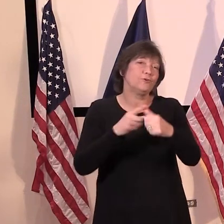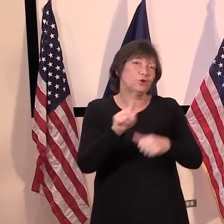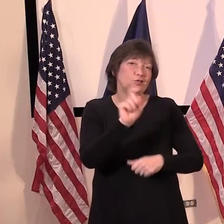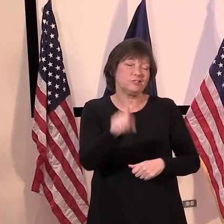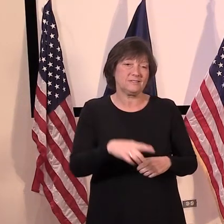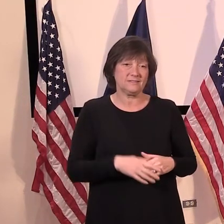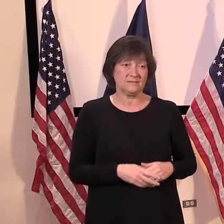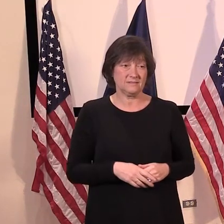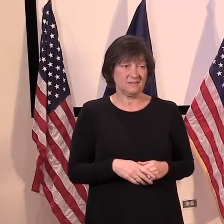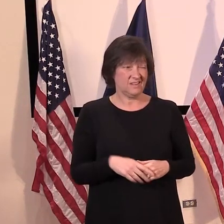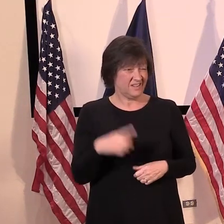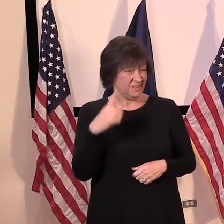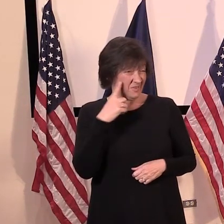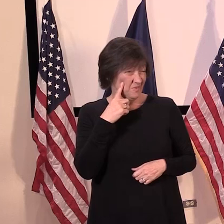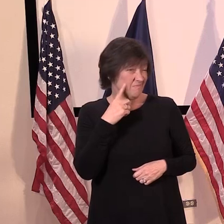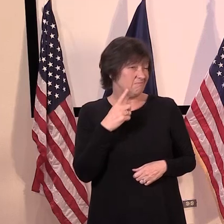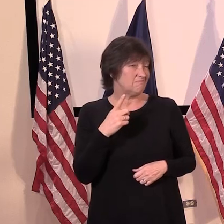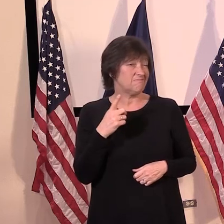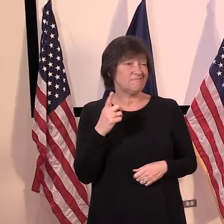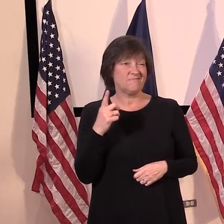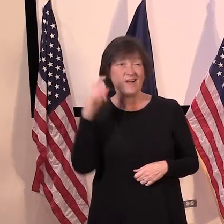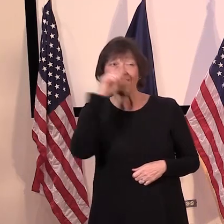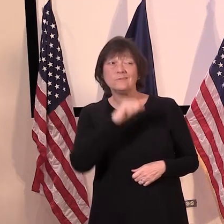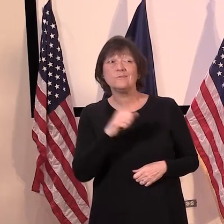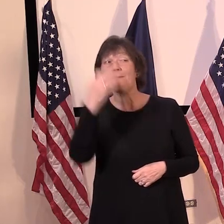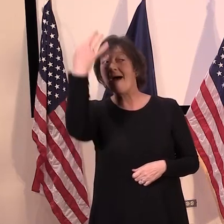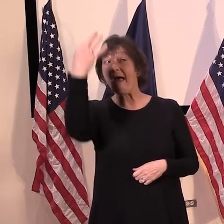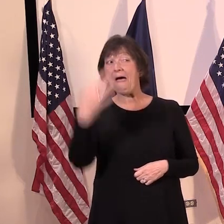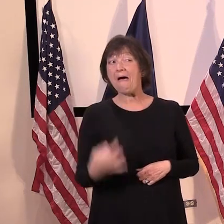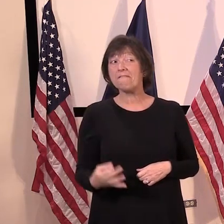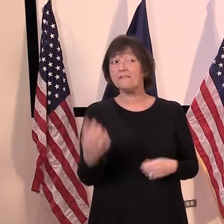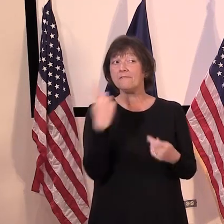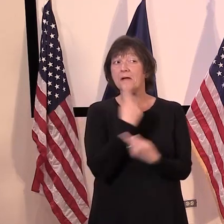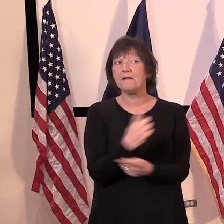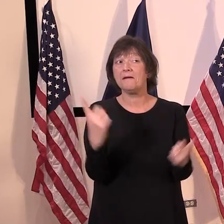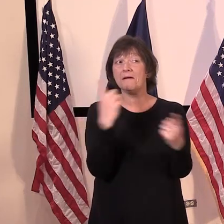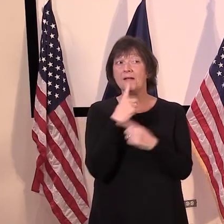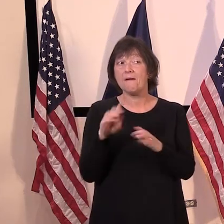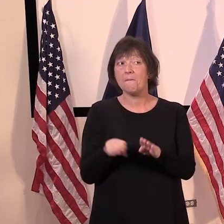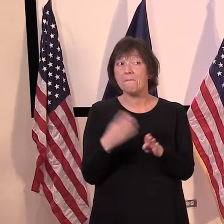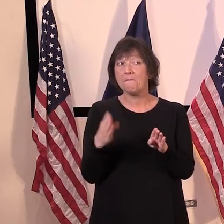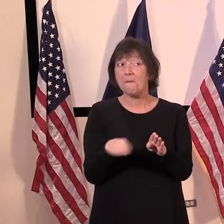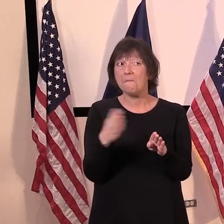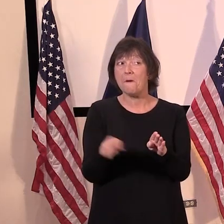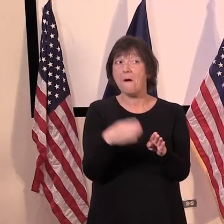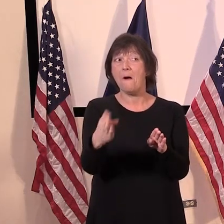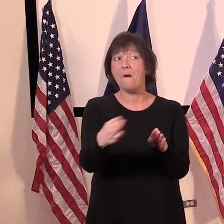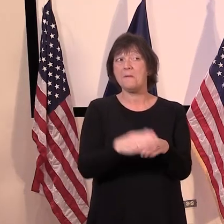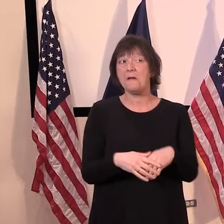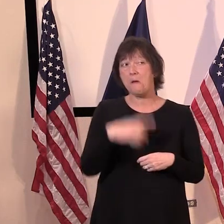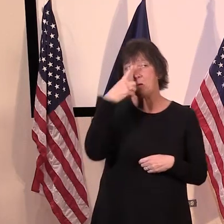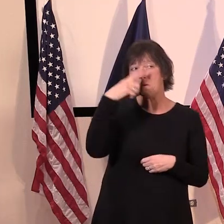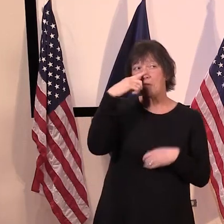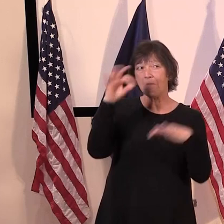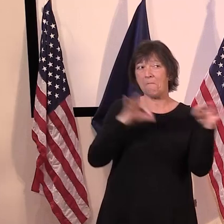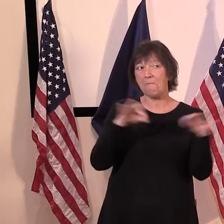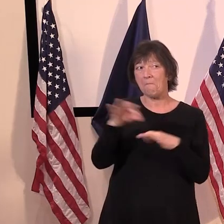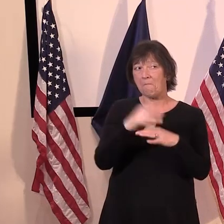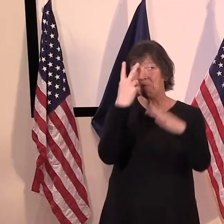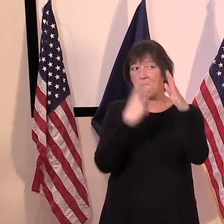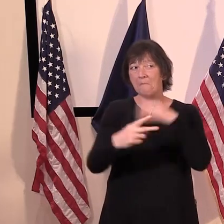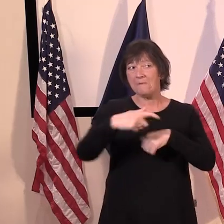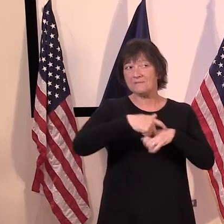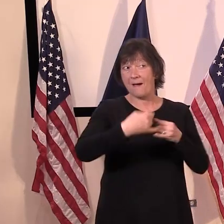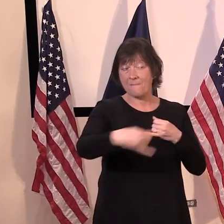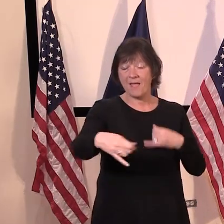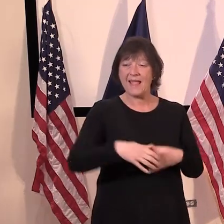um, announcements like this every Friday moving forward? Are you planning to make weekly announcements or, uh, can you just tell us your timeline on that? Yeah, that's, uh,